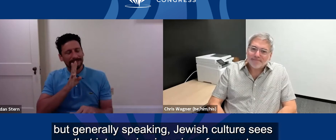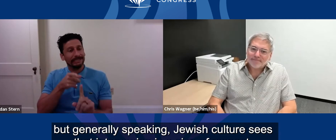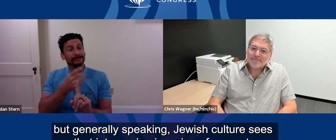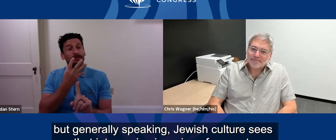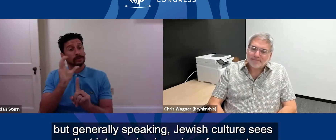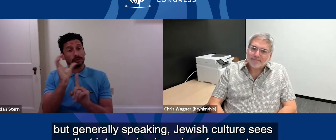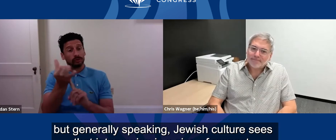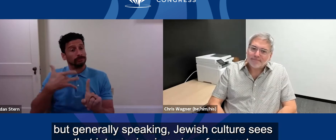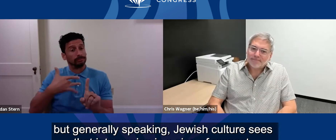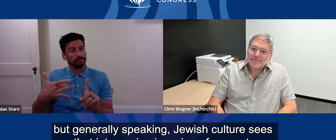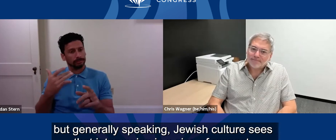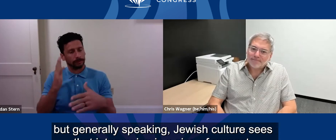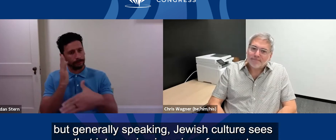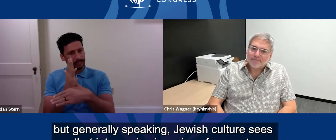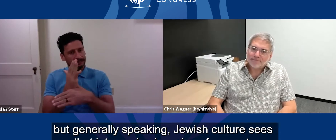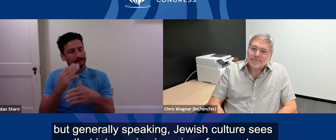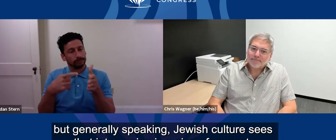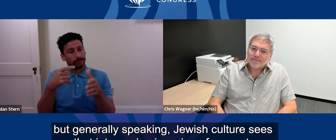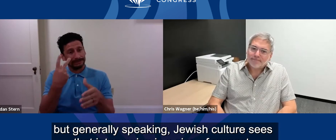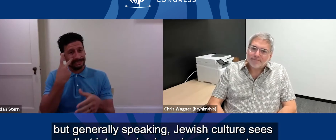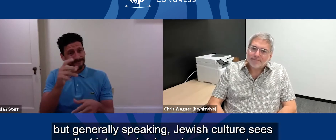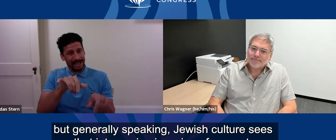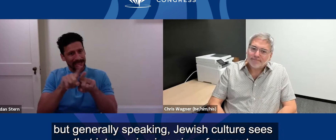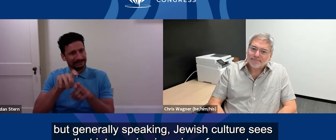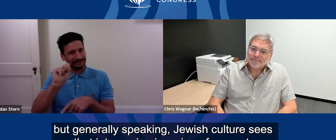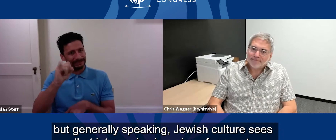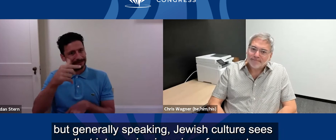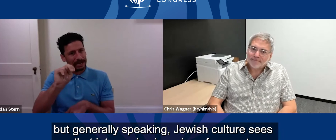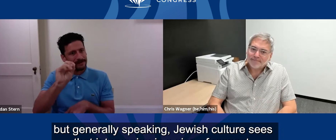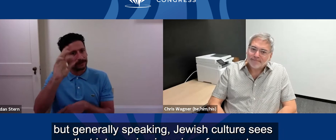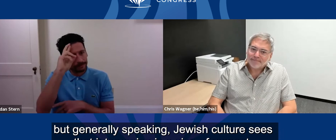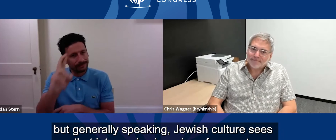culture sees that intervening is a sign of respect.